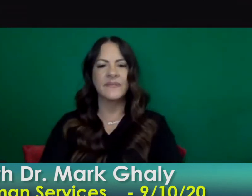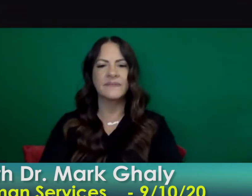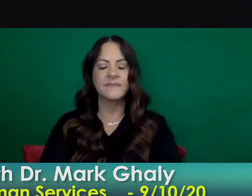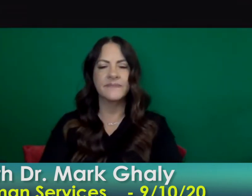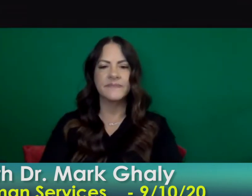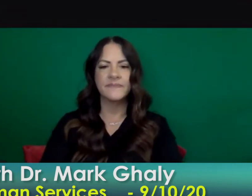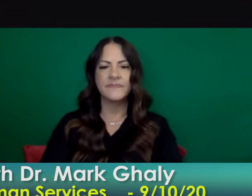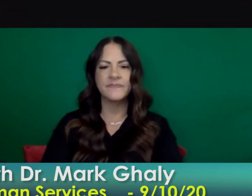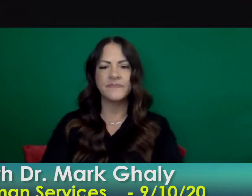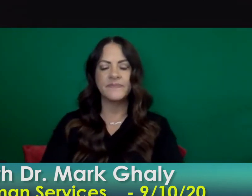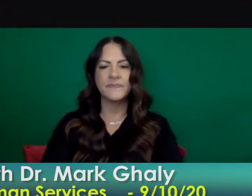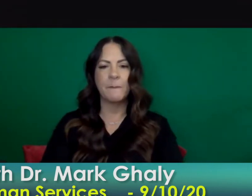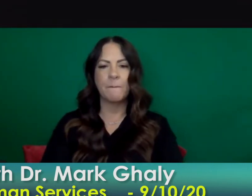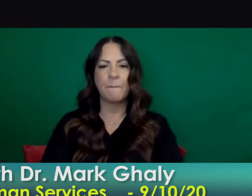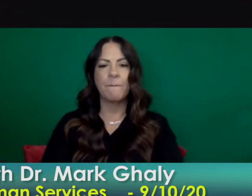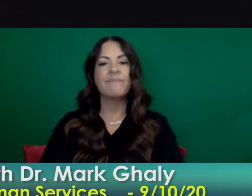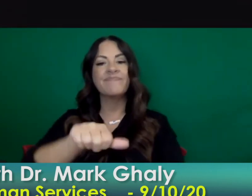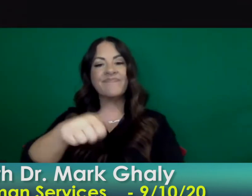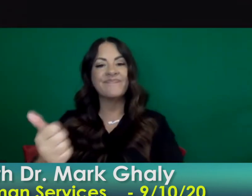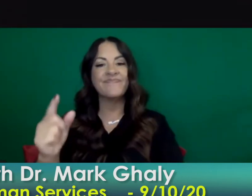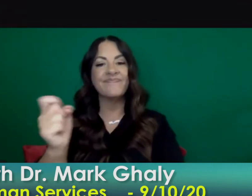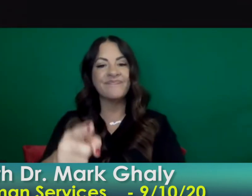david rosenfeld la daily news